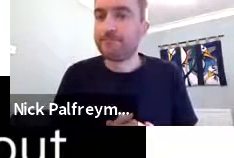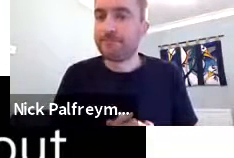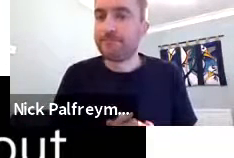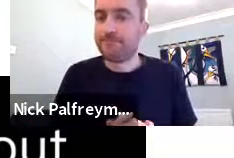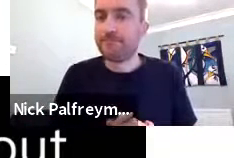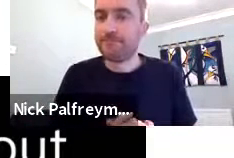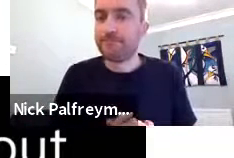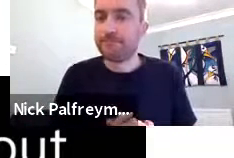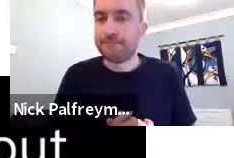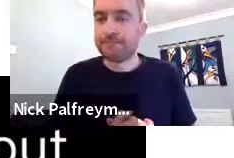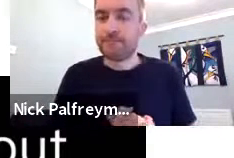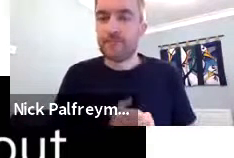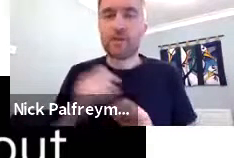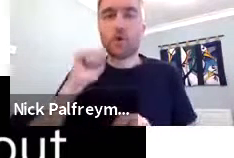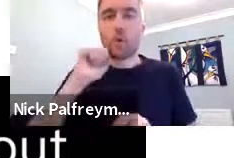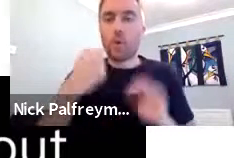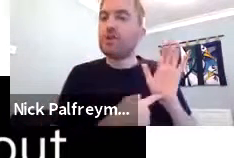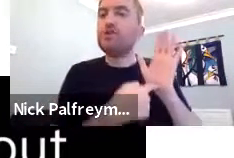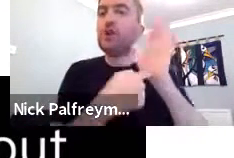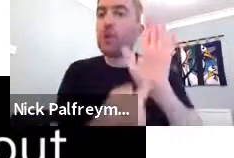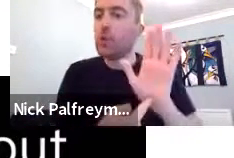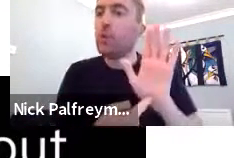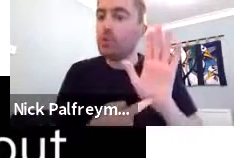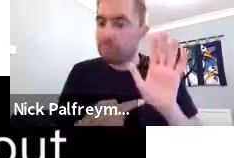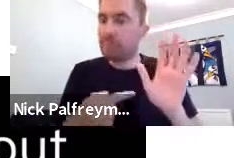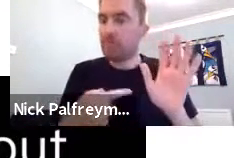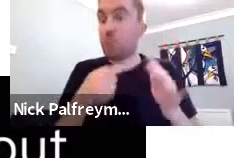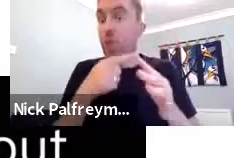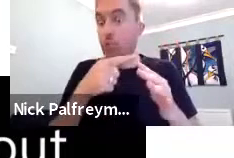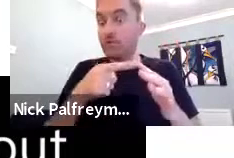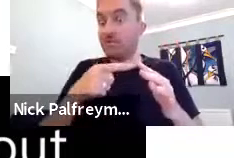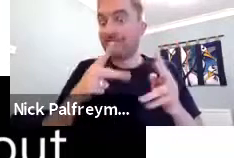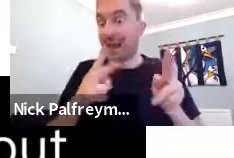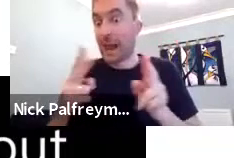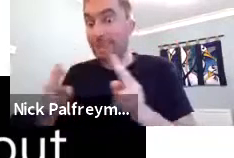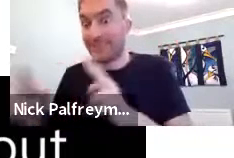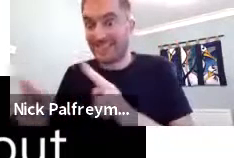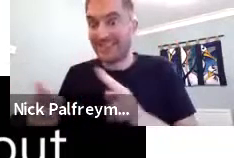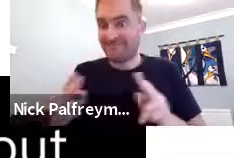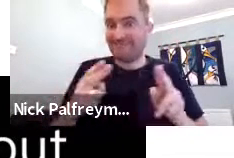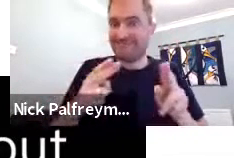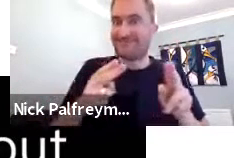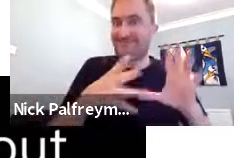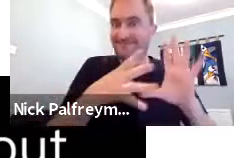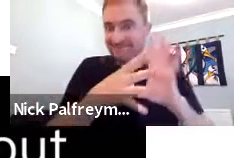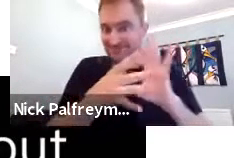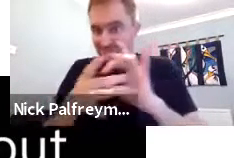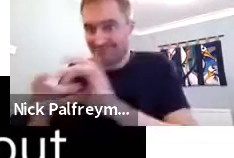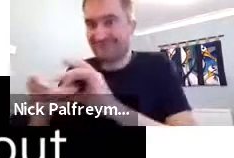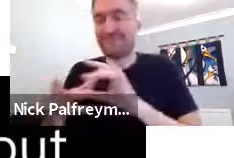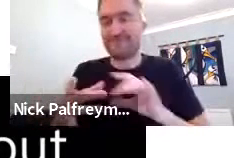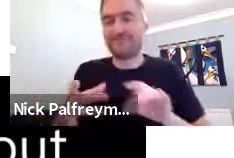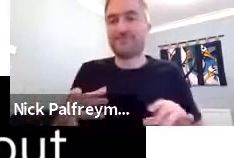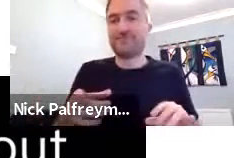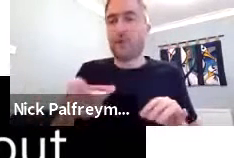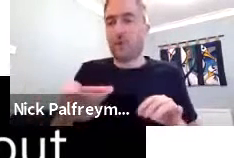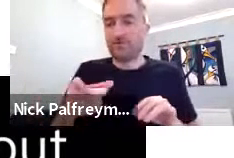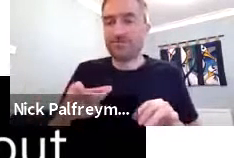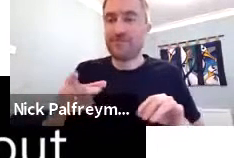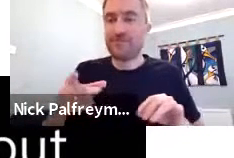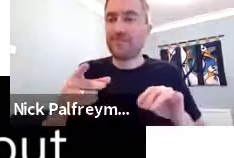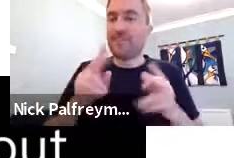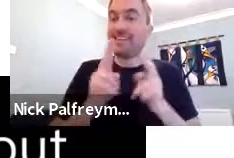know, giving that benefit back to the deaf community in Indonesia and making it a benefit for them. So, I'll show those clips now in